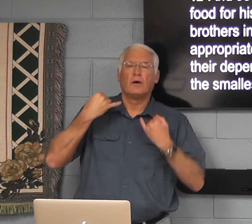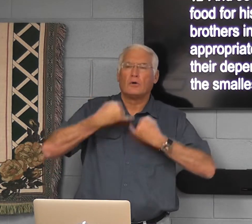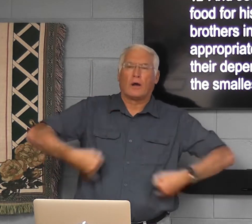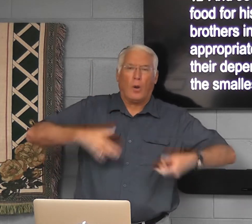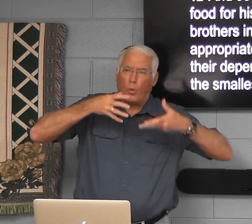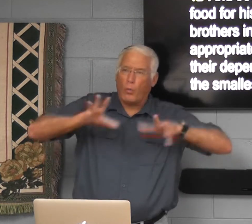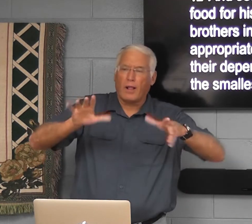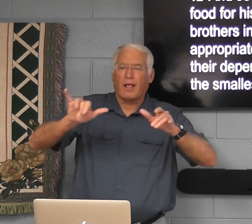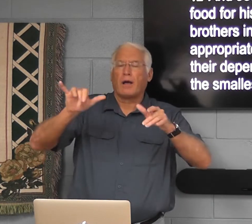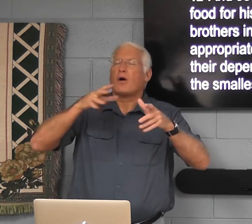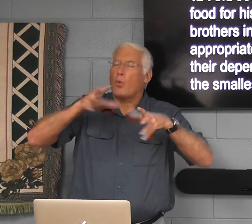we would get hungry.